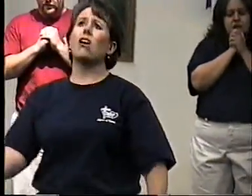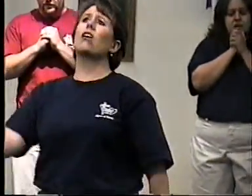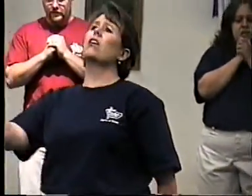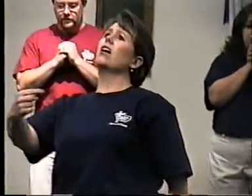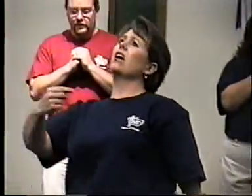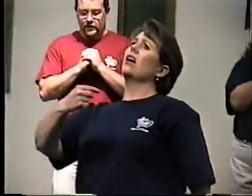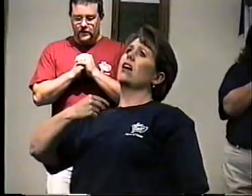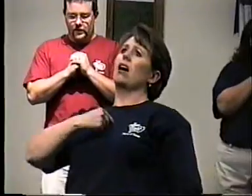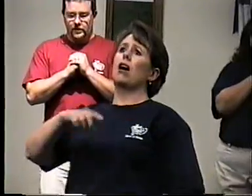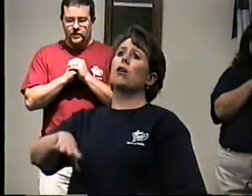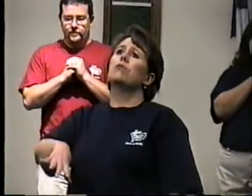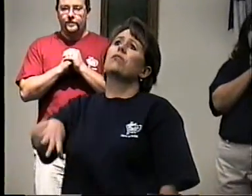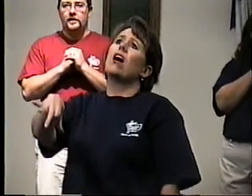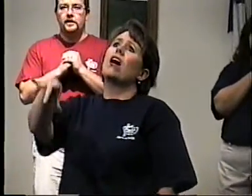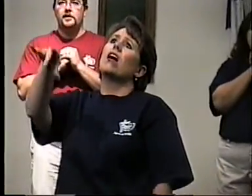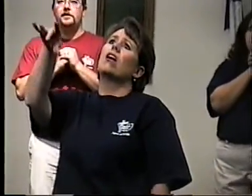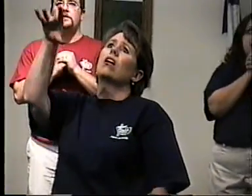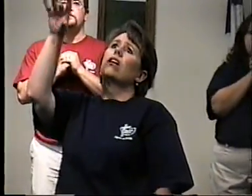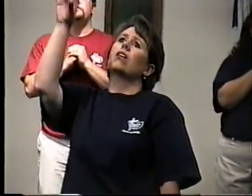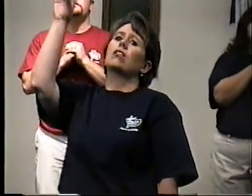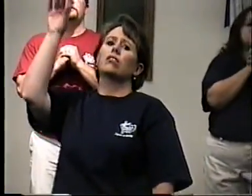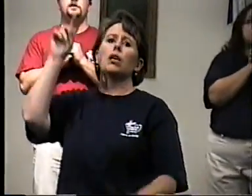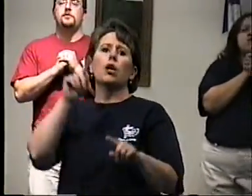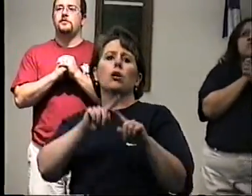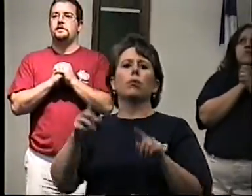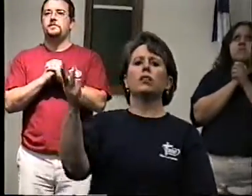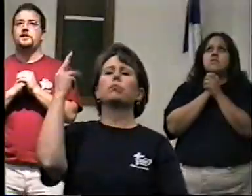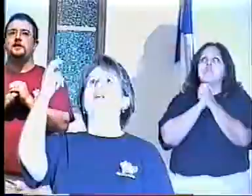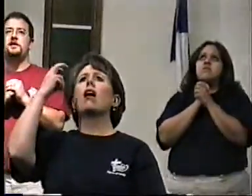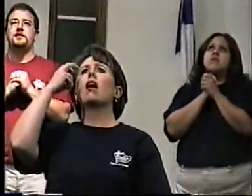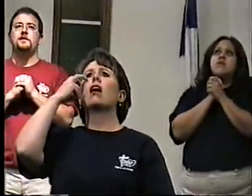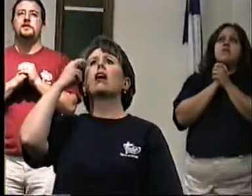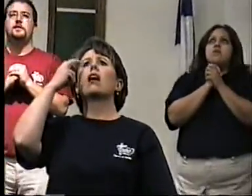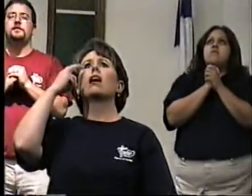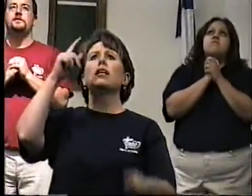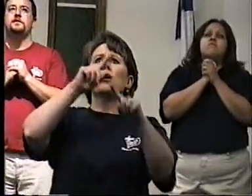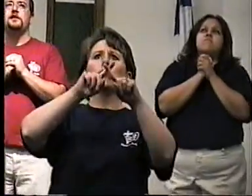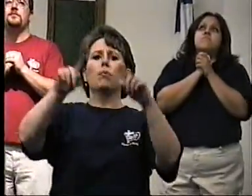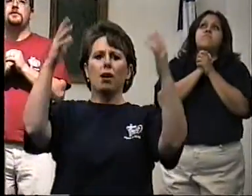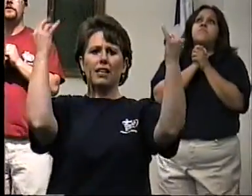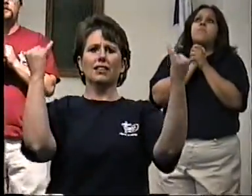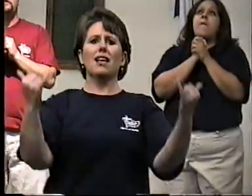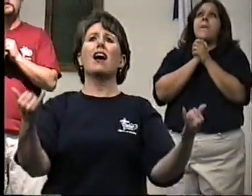I'm found Was blind But now